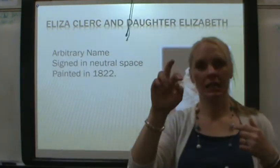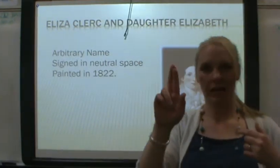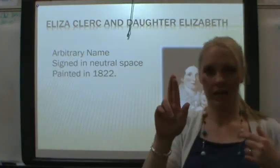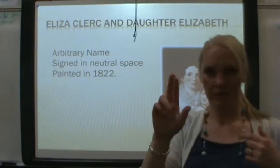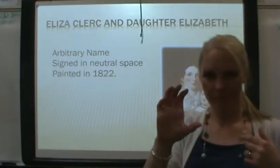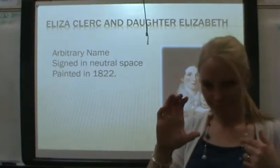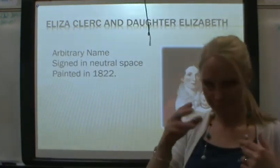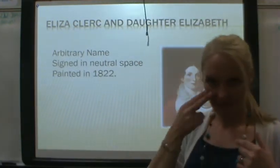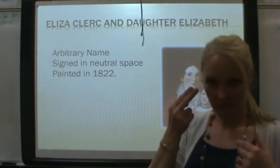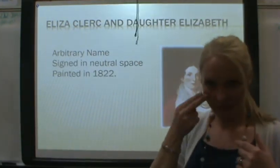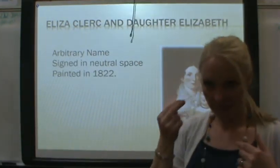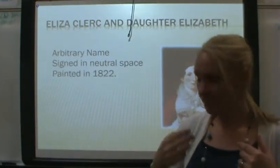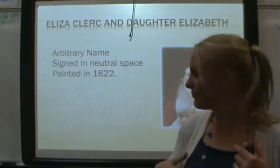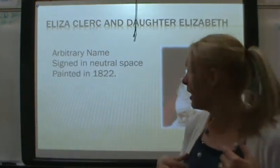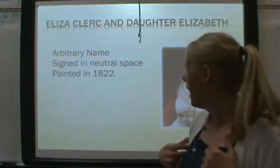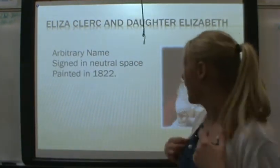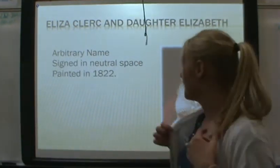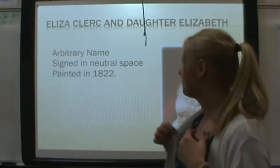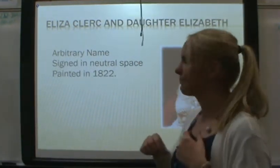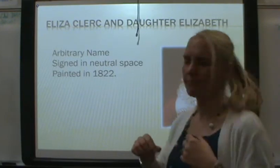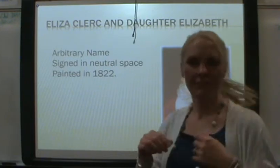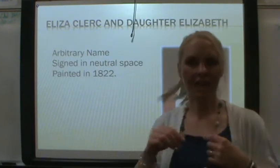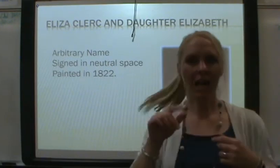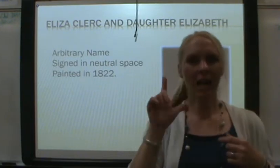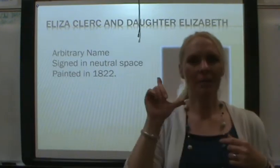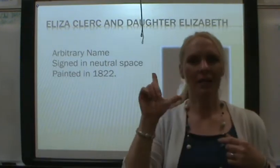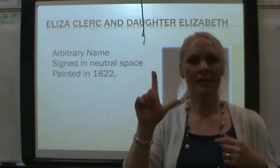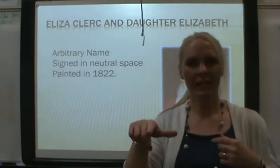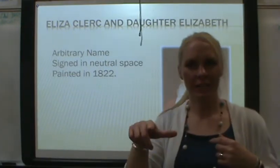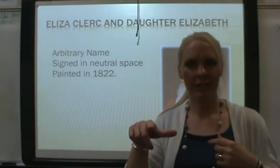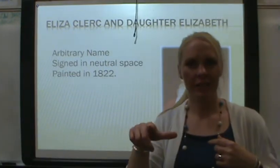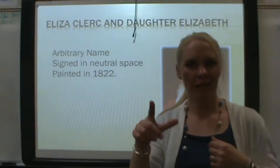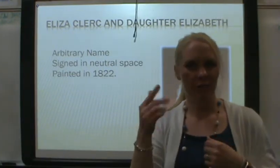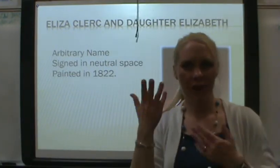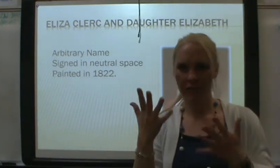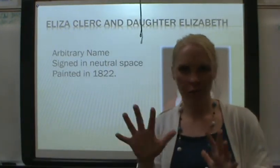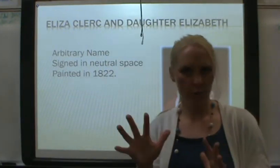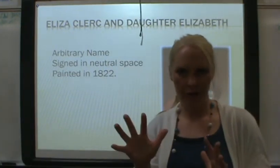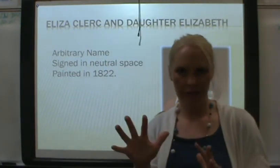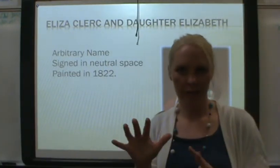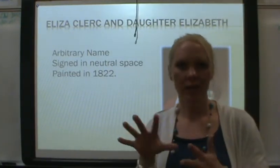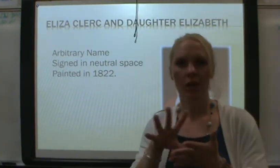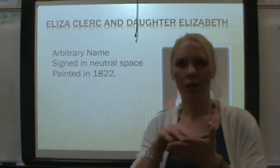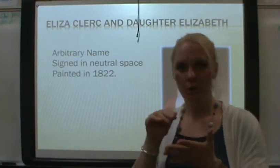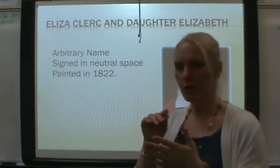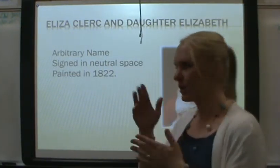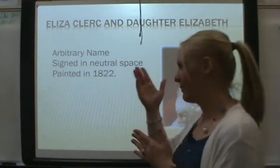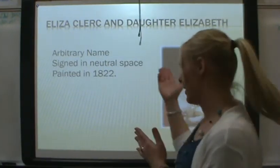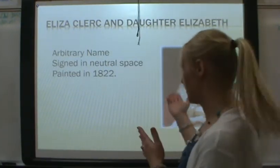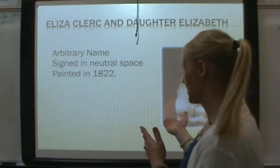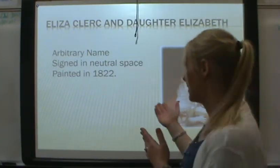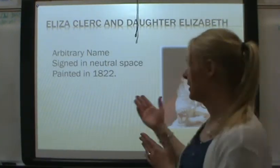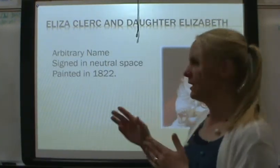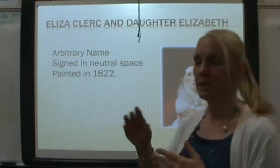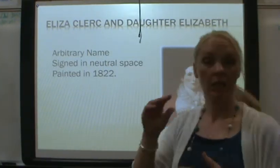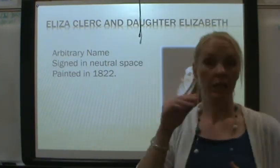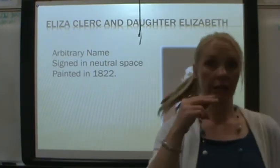Claire. Claire. Alright. Um, later, if you haven't already, you will learn about Claire.